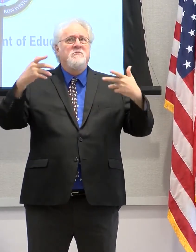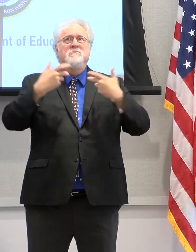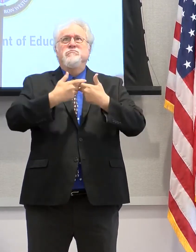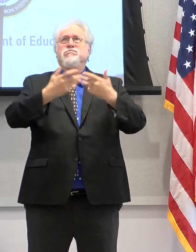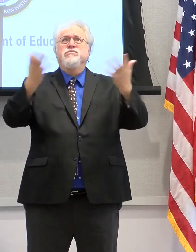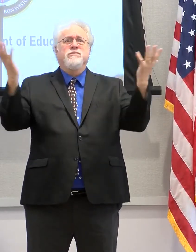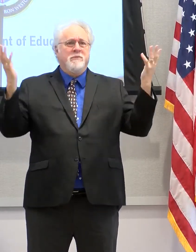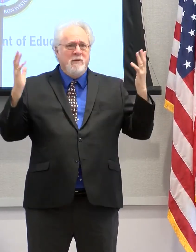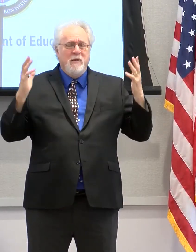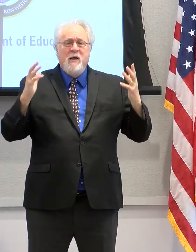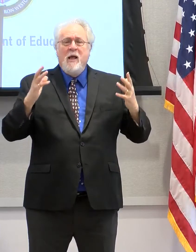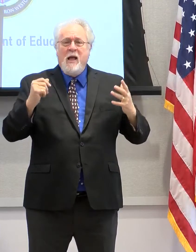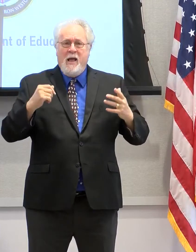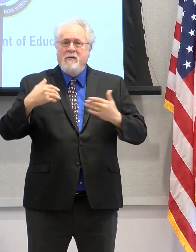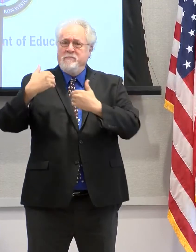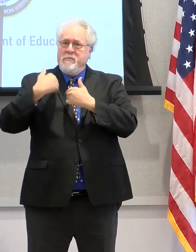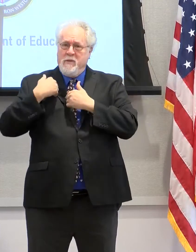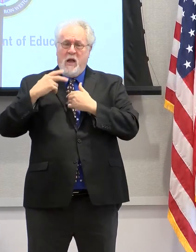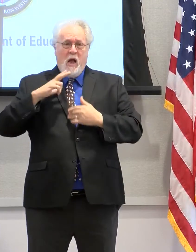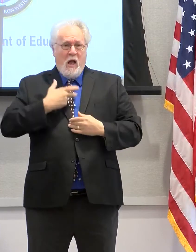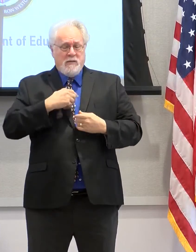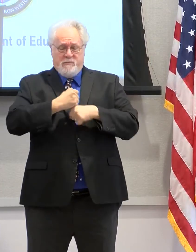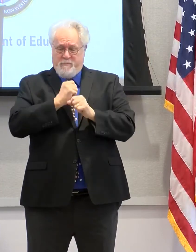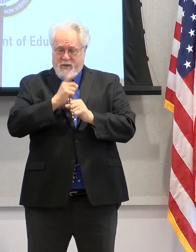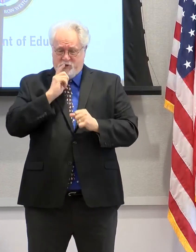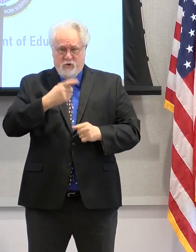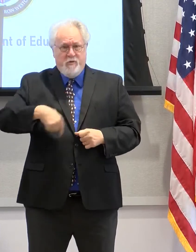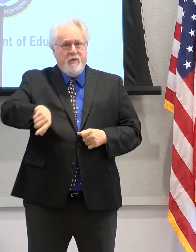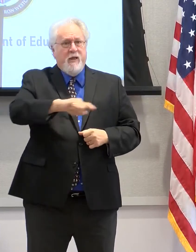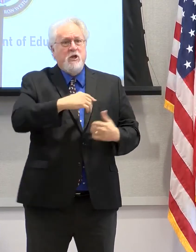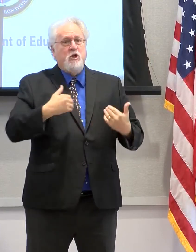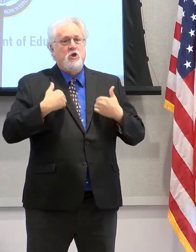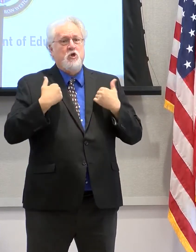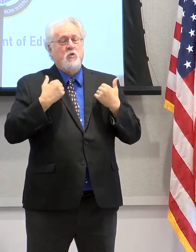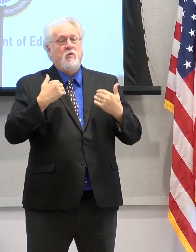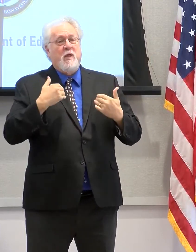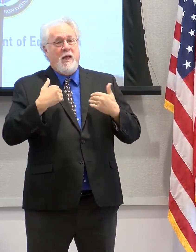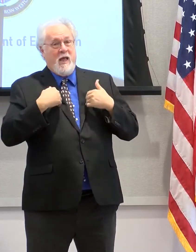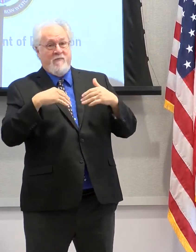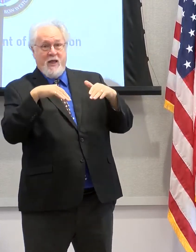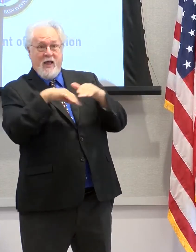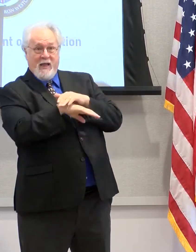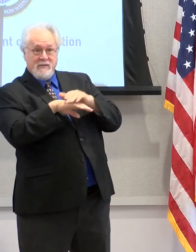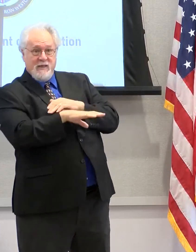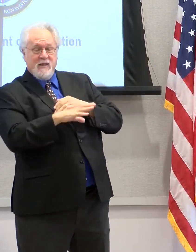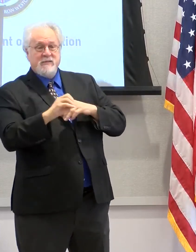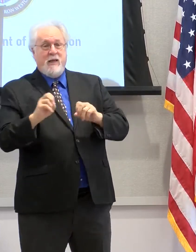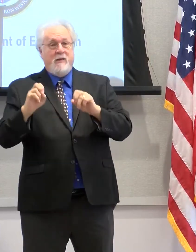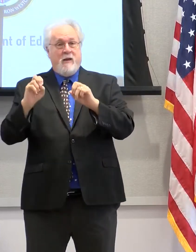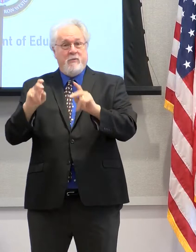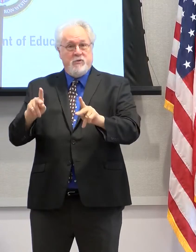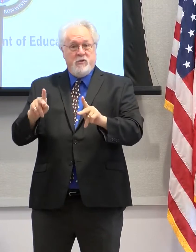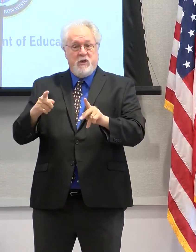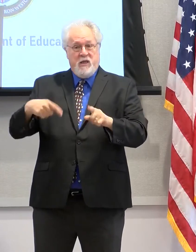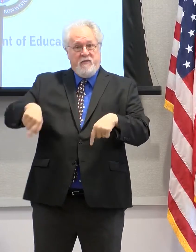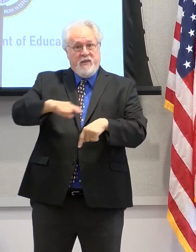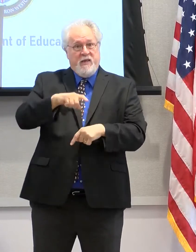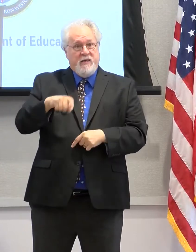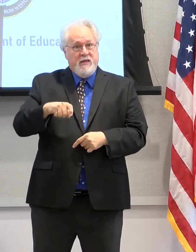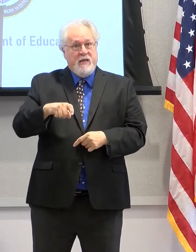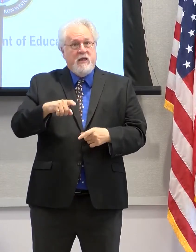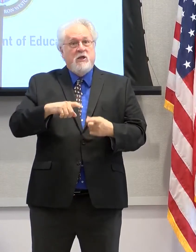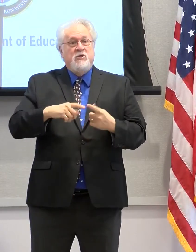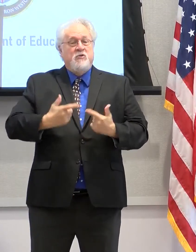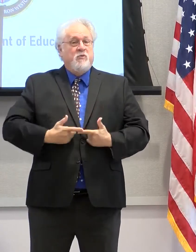and it is incumbent upon us to ensure that youth have both the access and the opportunity that they need